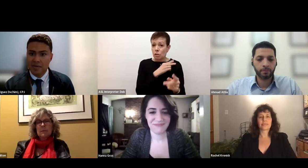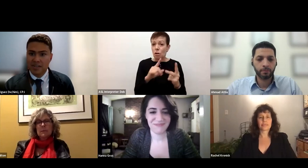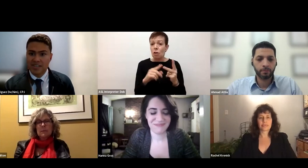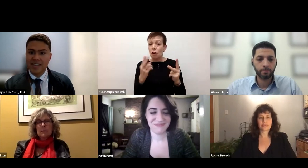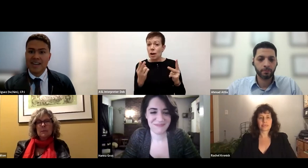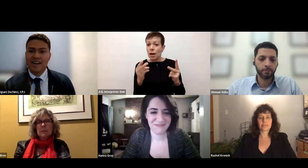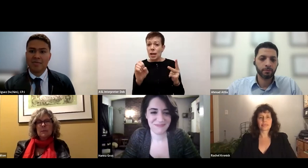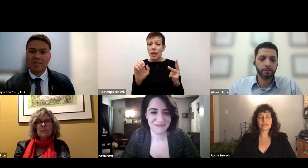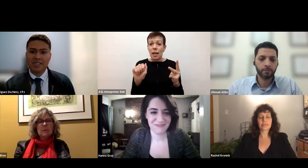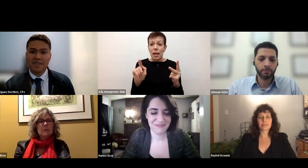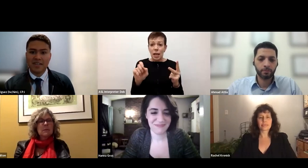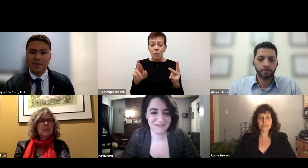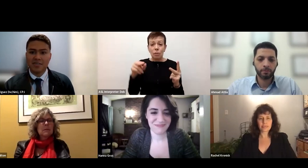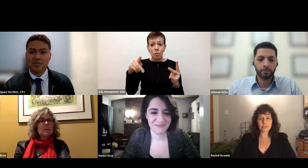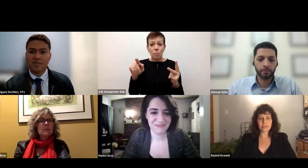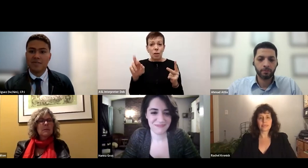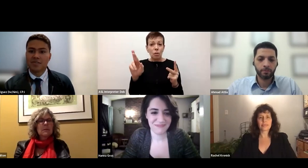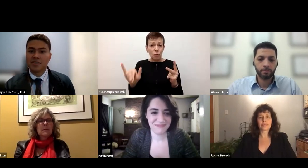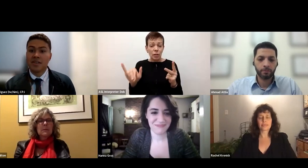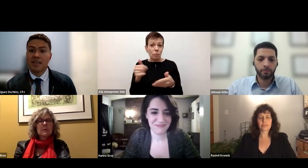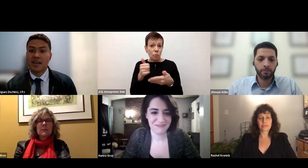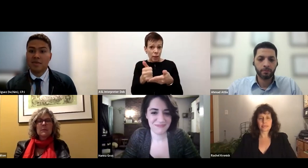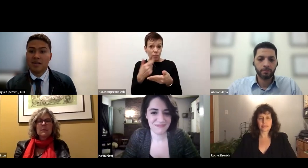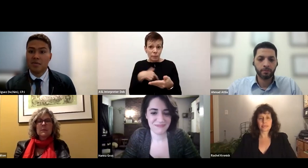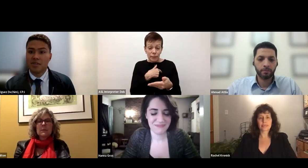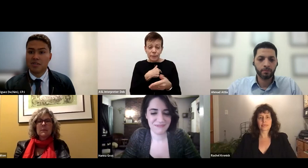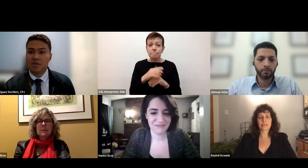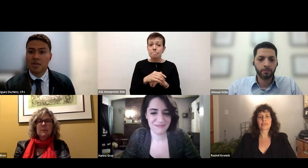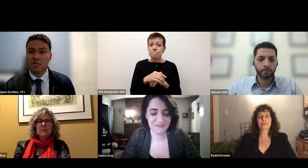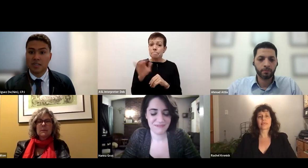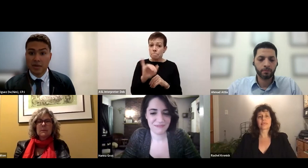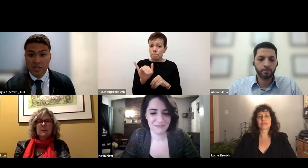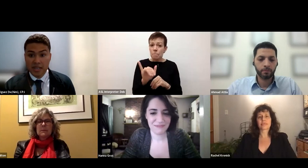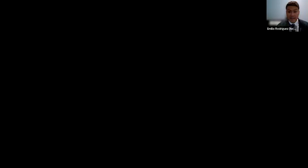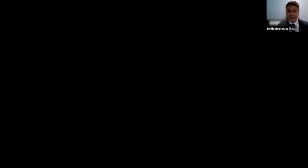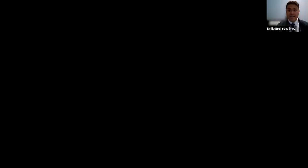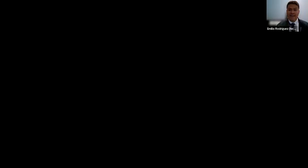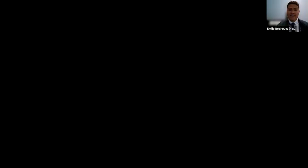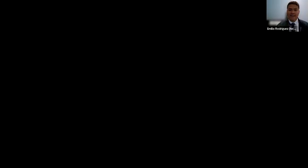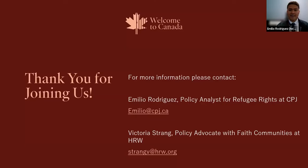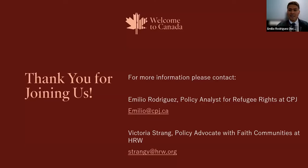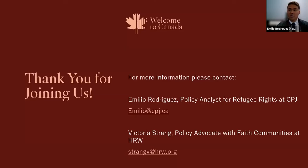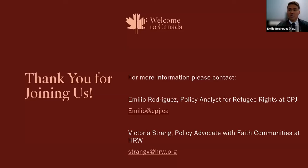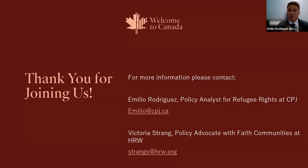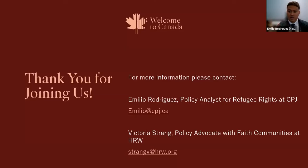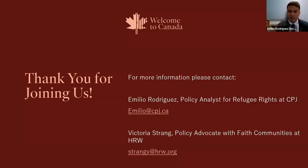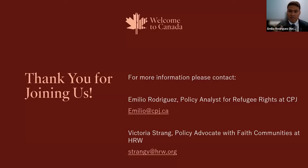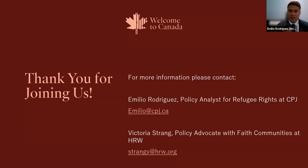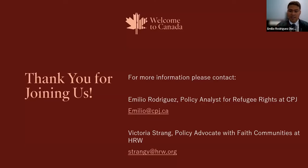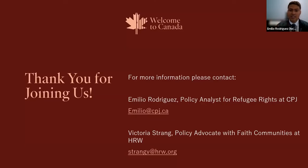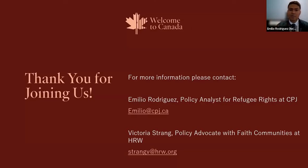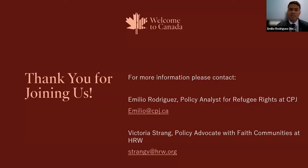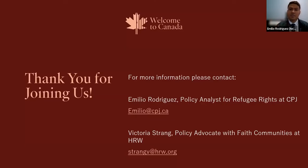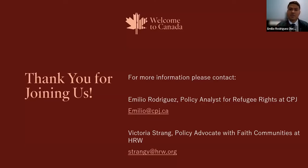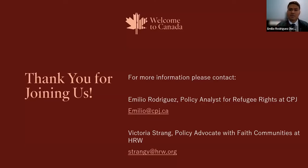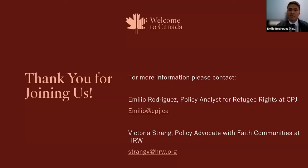have been helping us throughout this event. Also to the folks that have been helping us with closed captioning. And again, to all of the